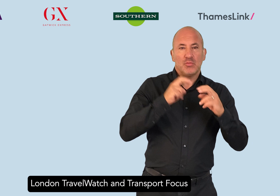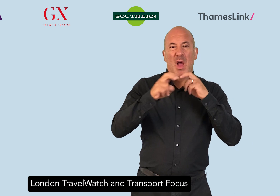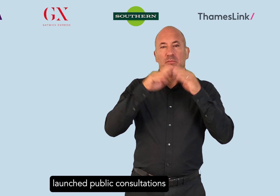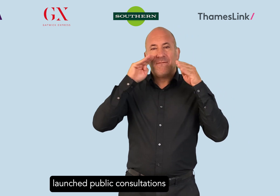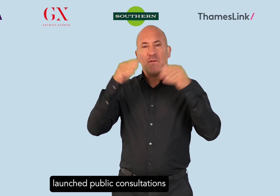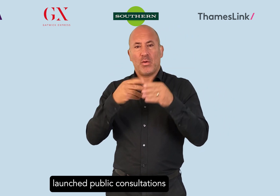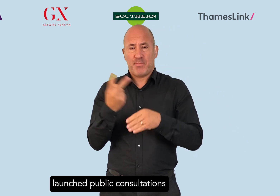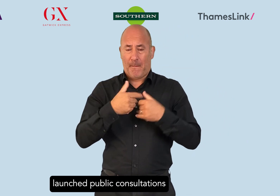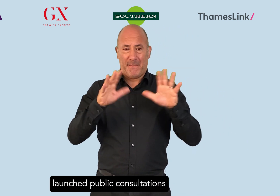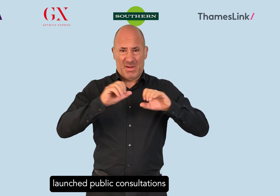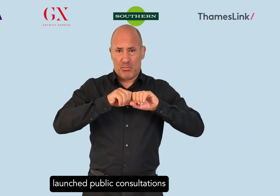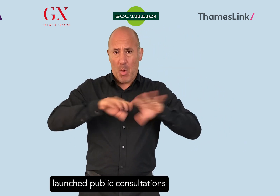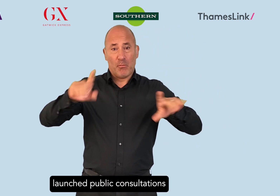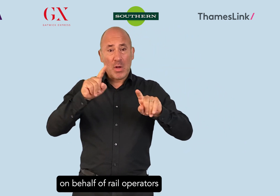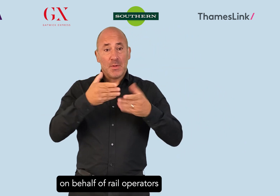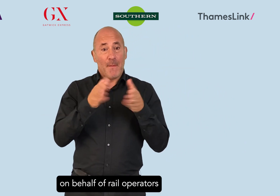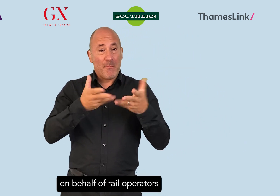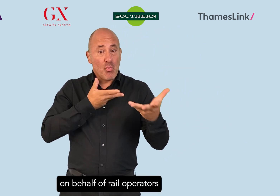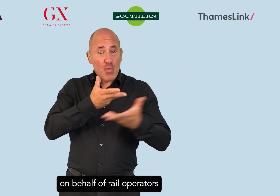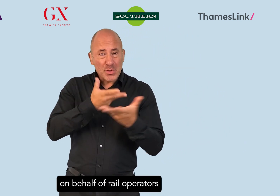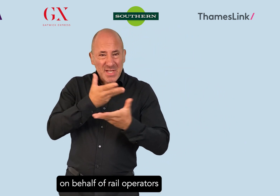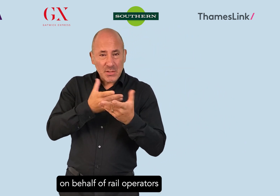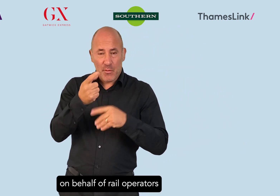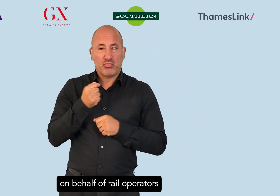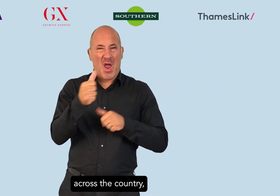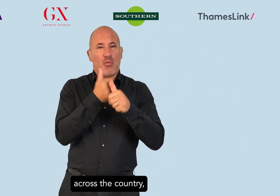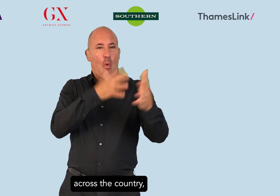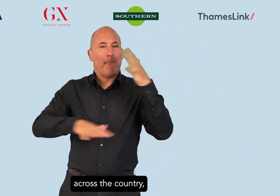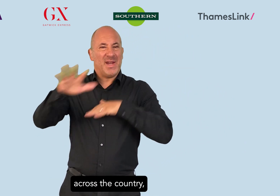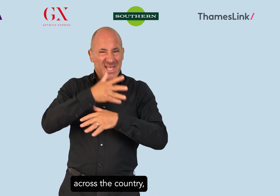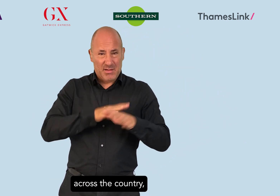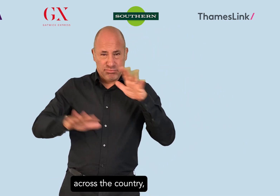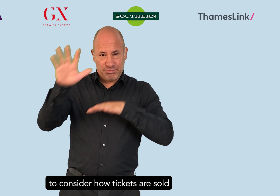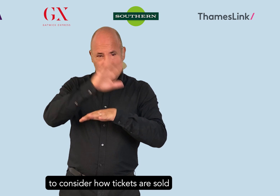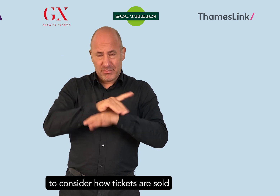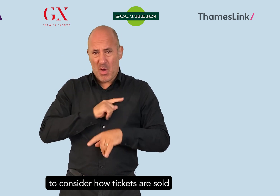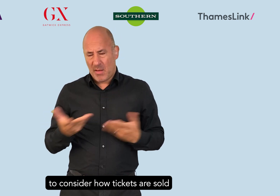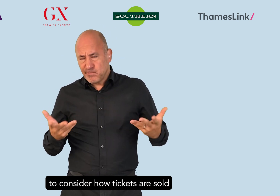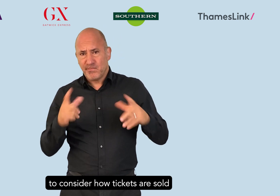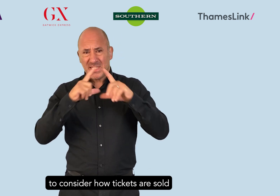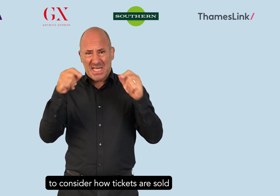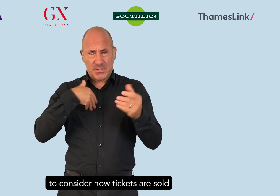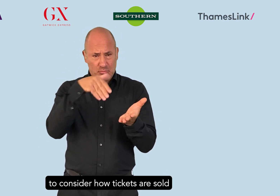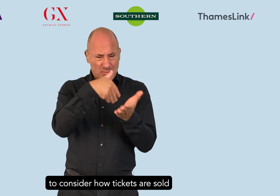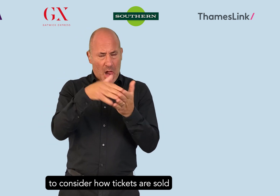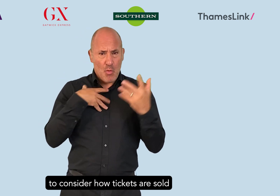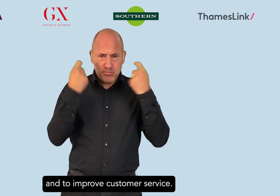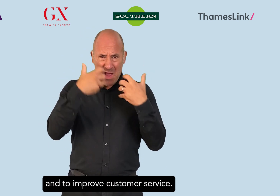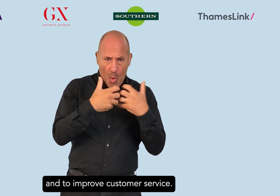launched public consultations on behalf of rail operators across the country to consider how tickets are sold and to